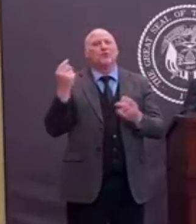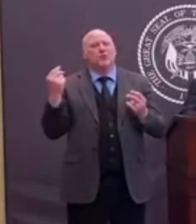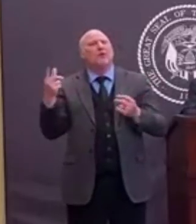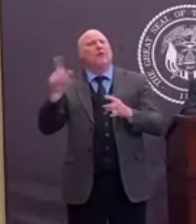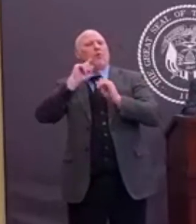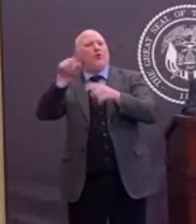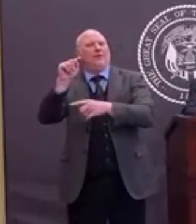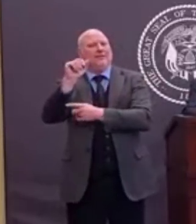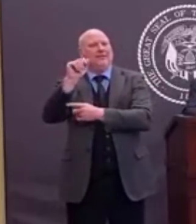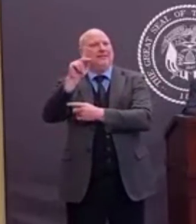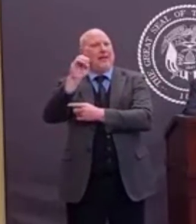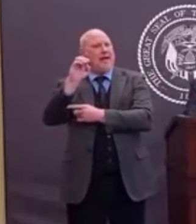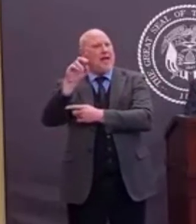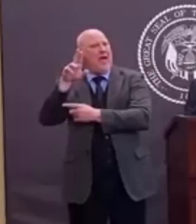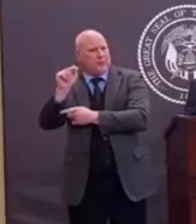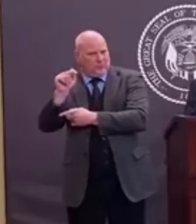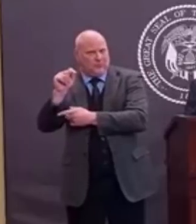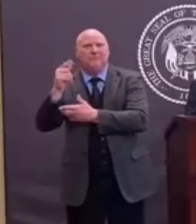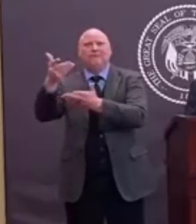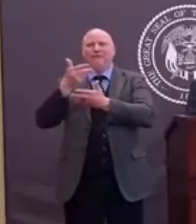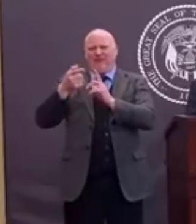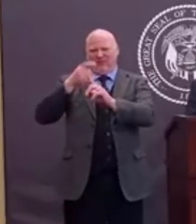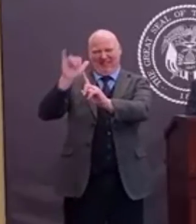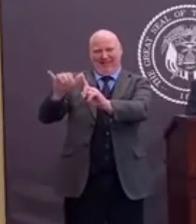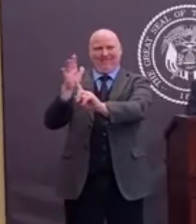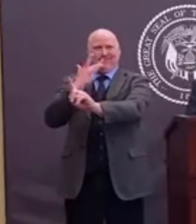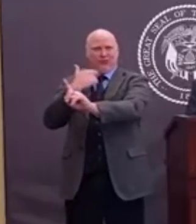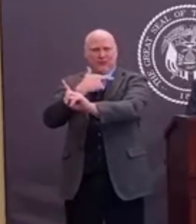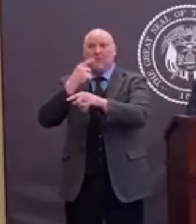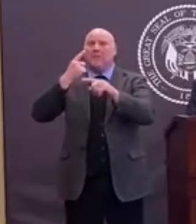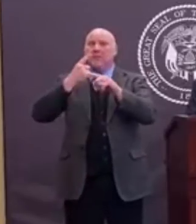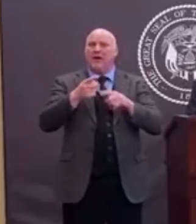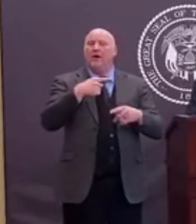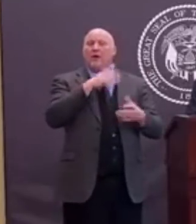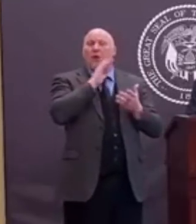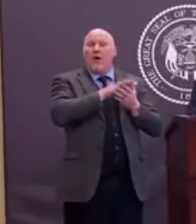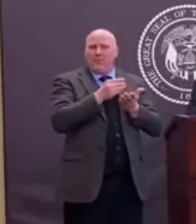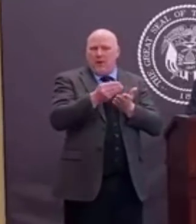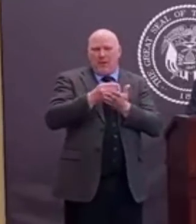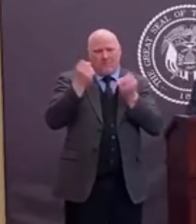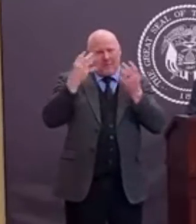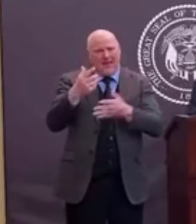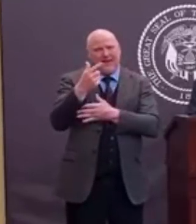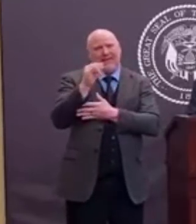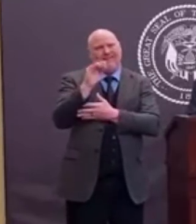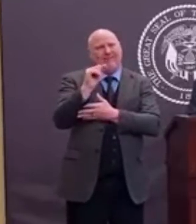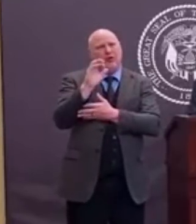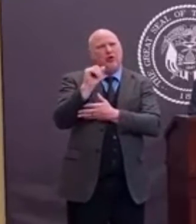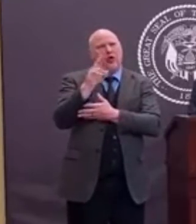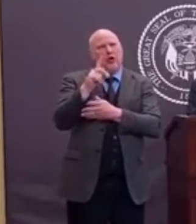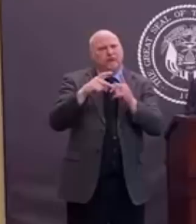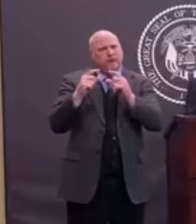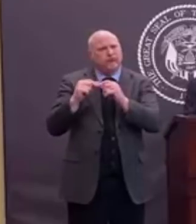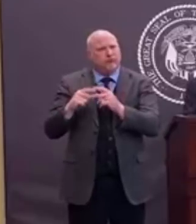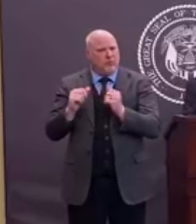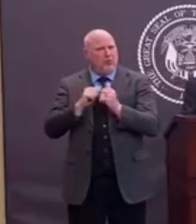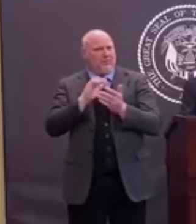afloat during these troubled times. That's a good thing that all of us can try to contribute to. If you're going to be outside,